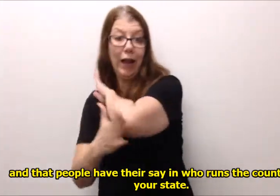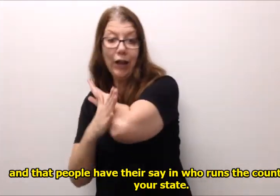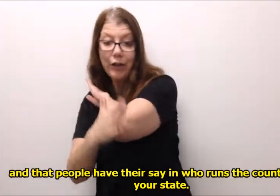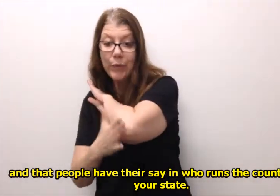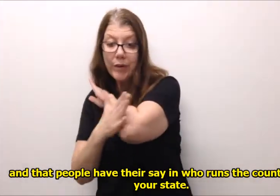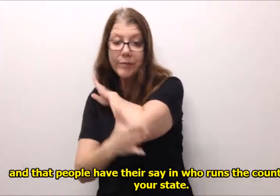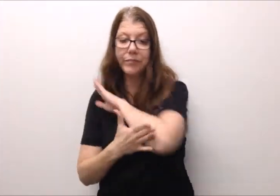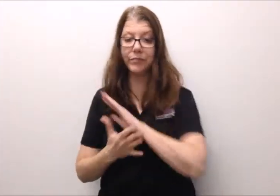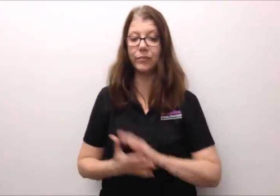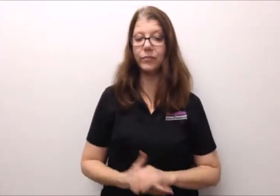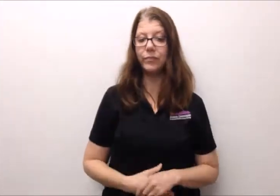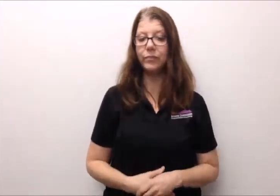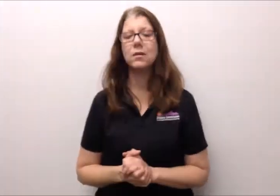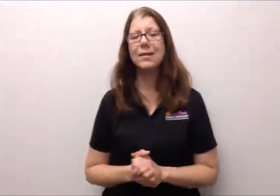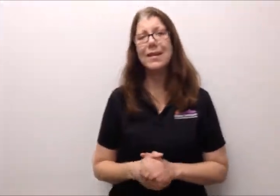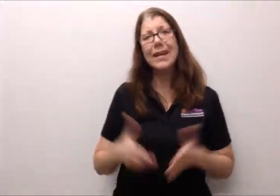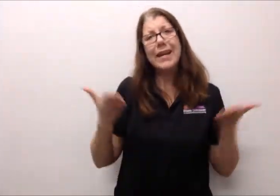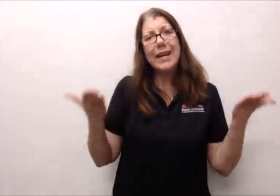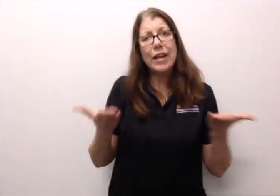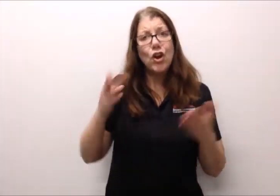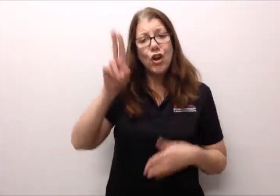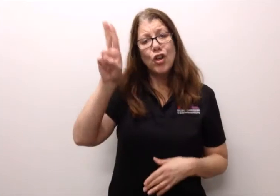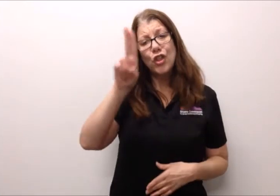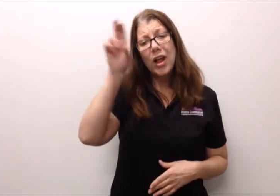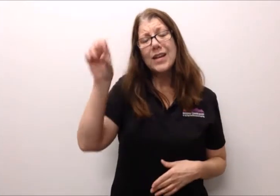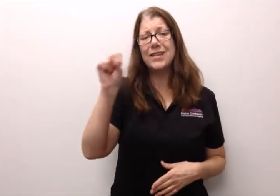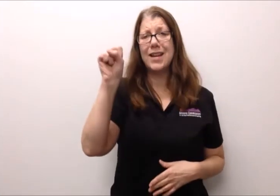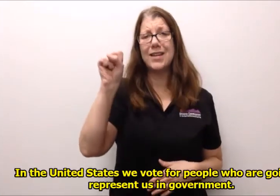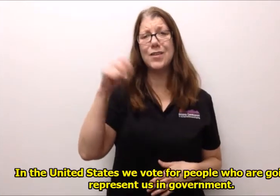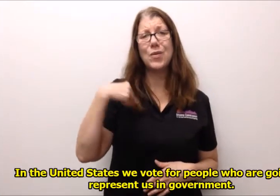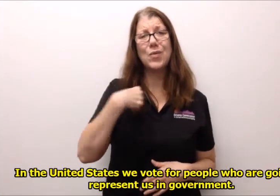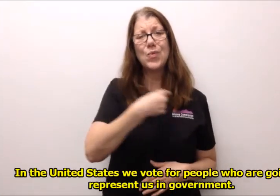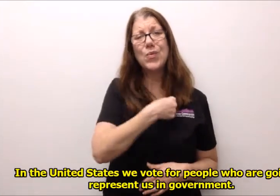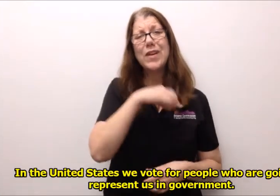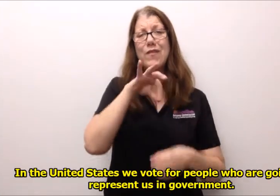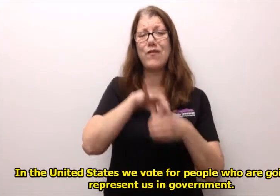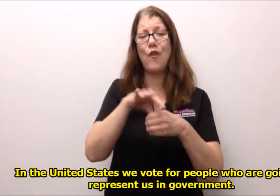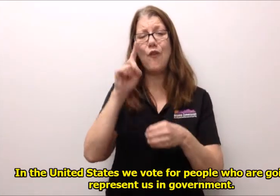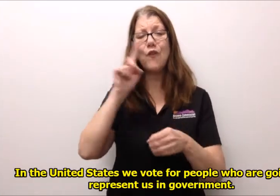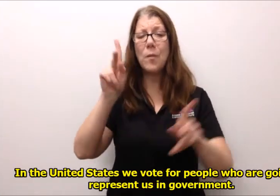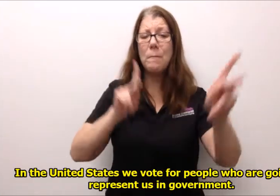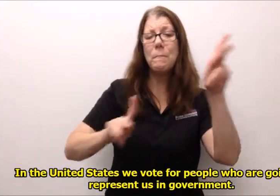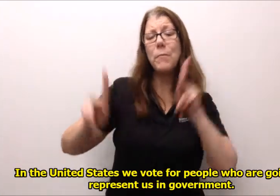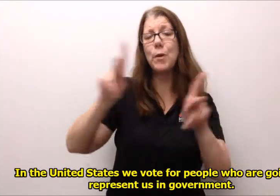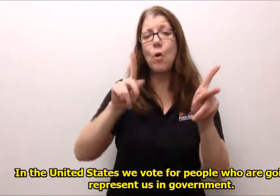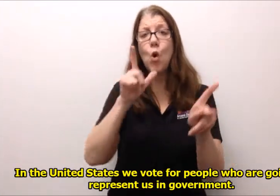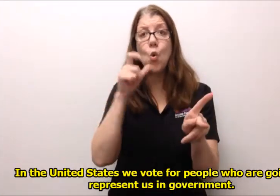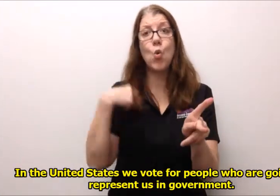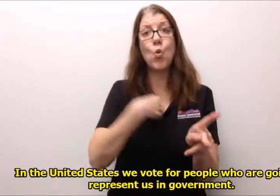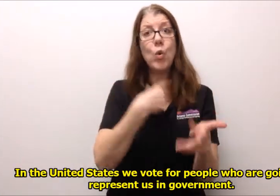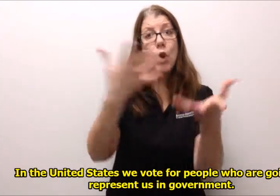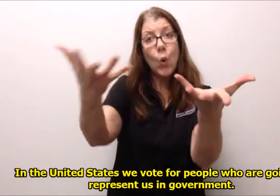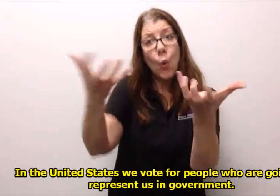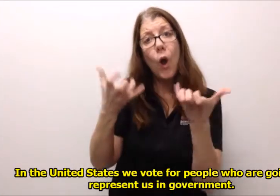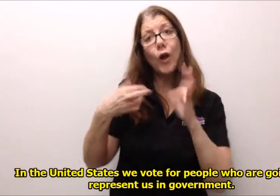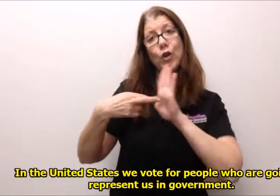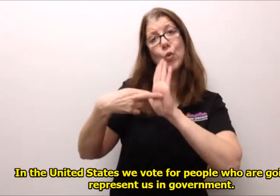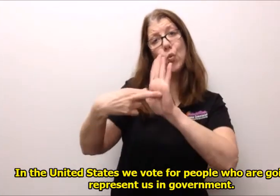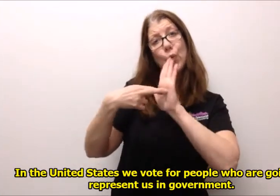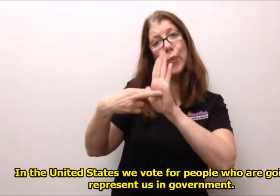your state in the United States we vote for people who are going to represent us